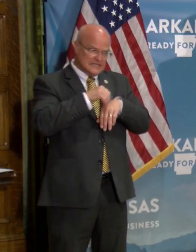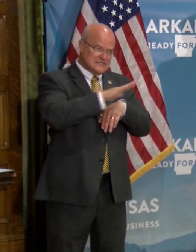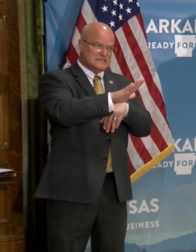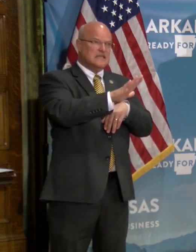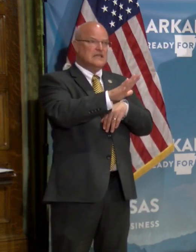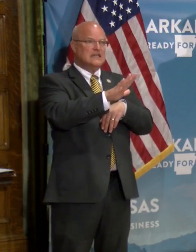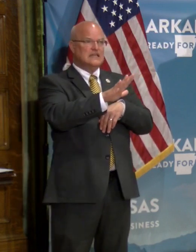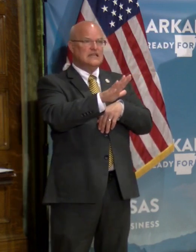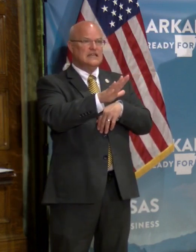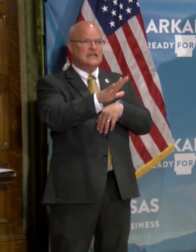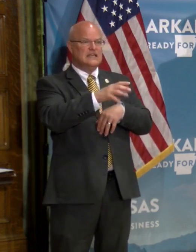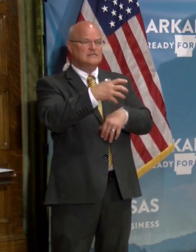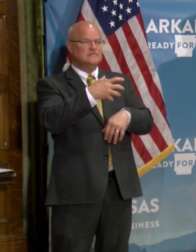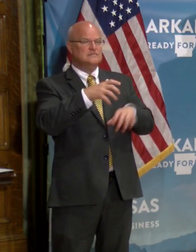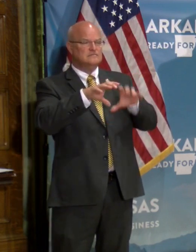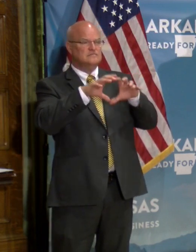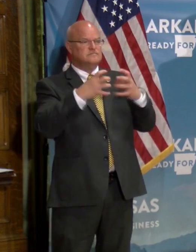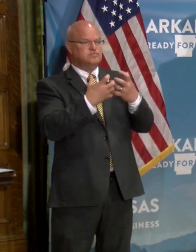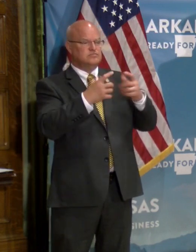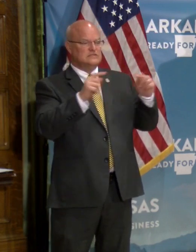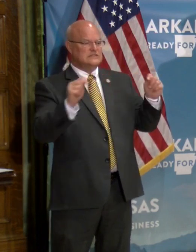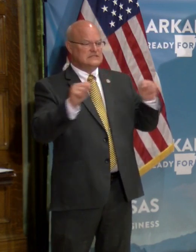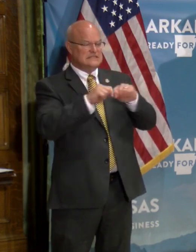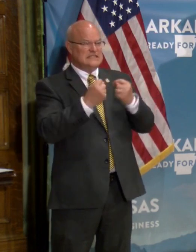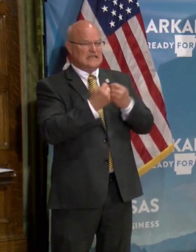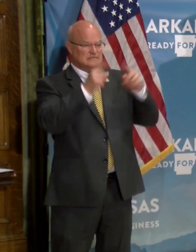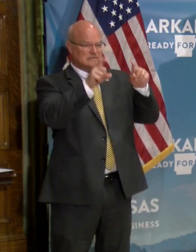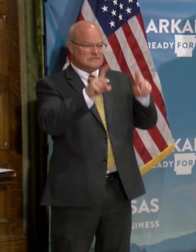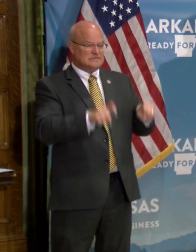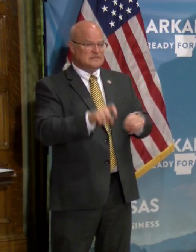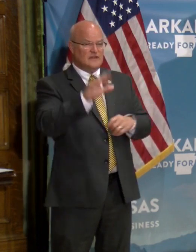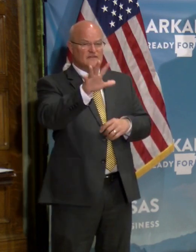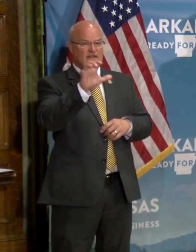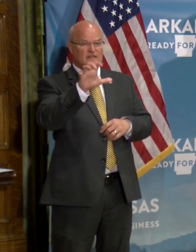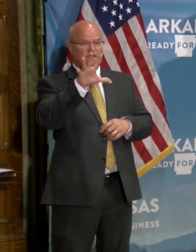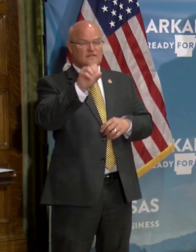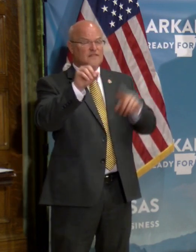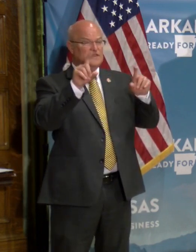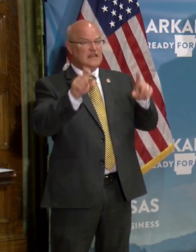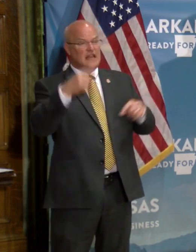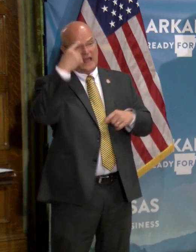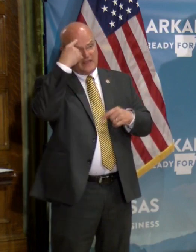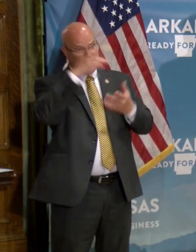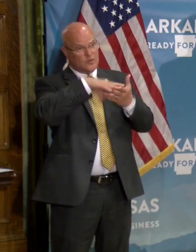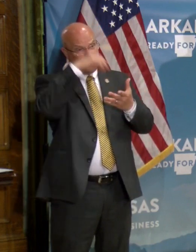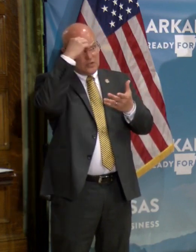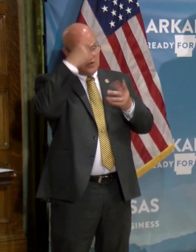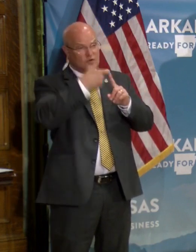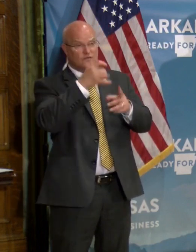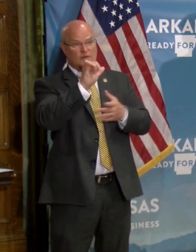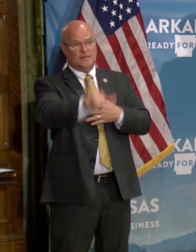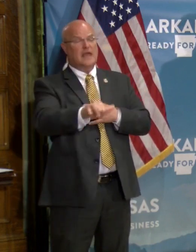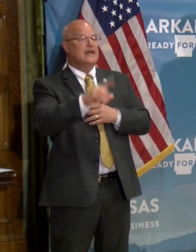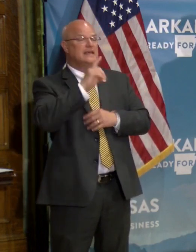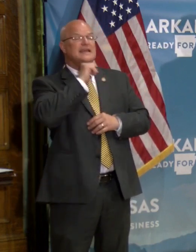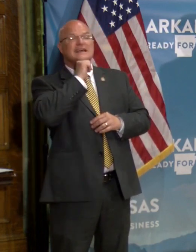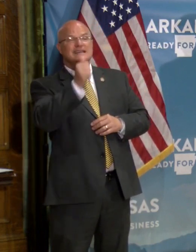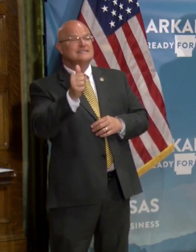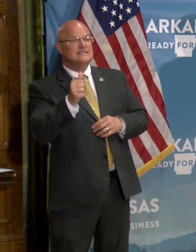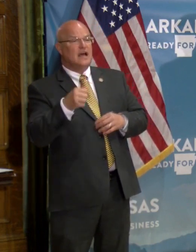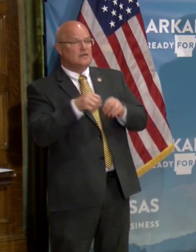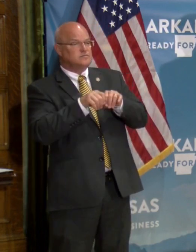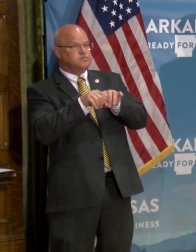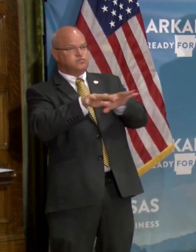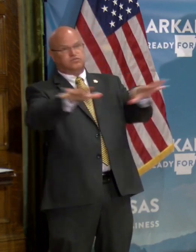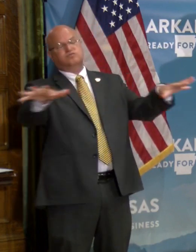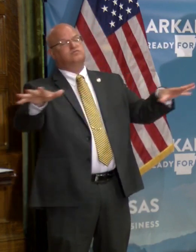a massive team to do community testing, had 550 tests. And I think we learned from that, that it is not widely